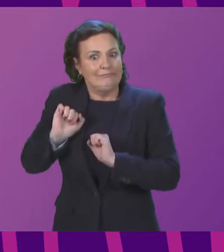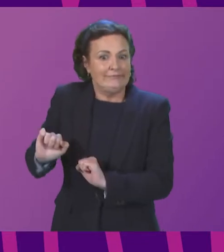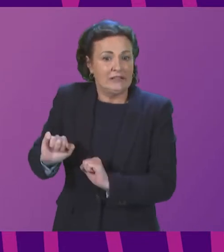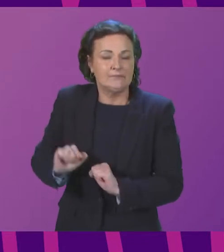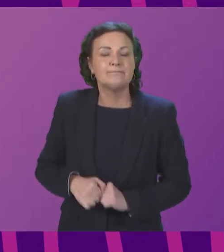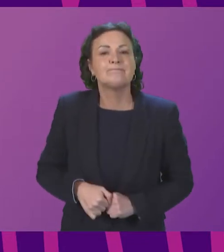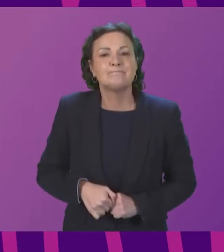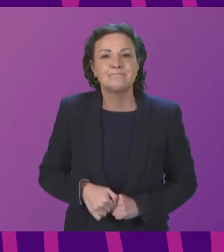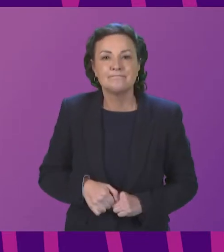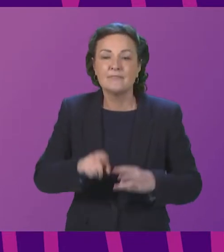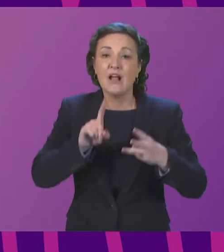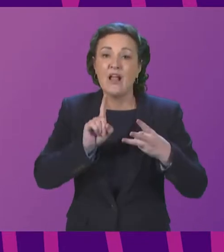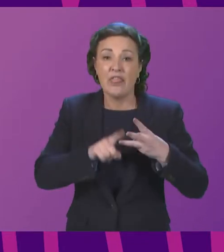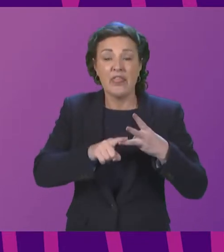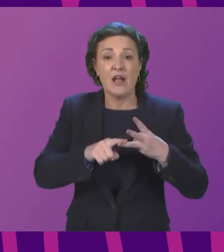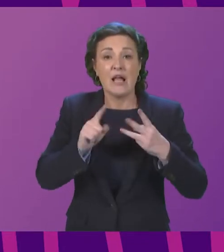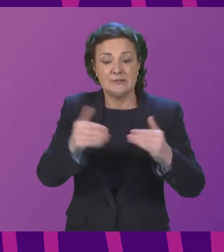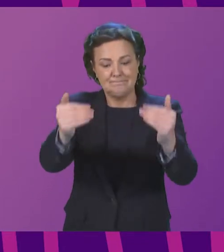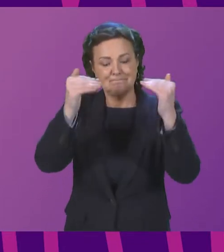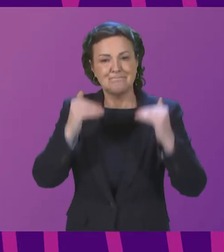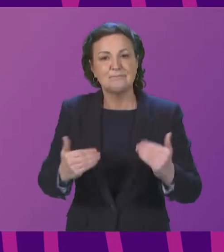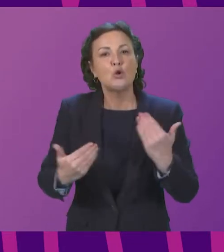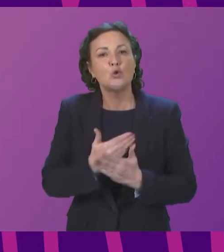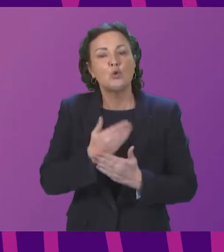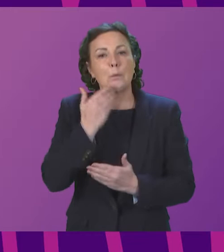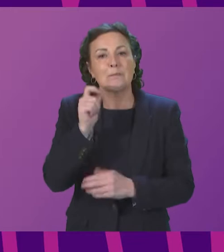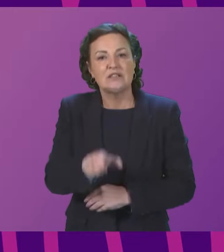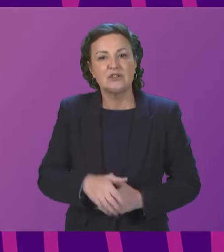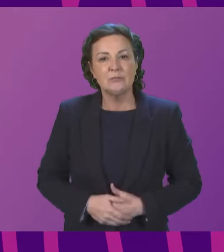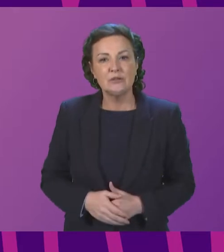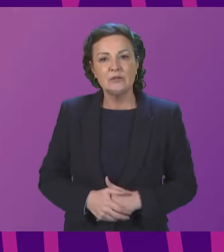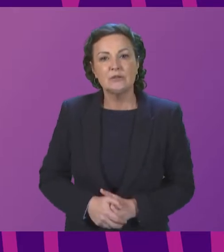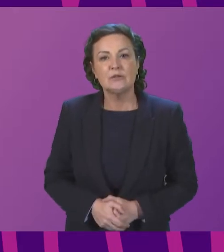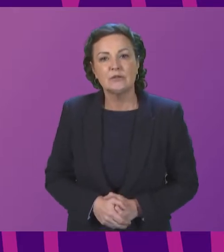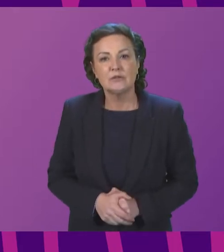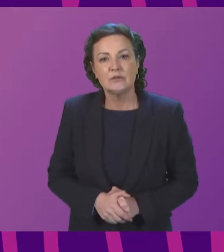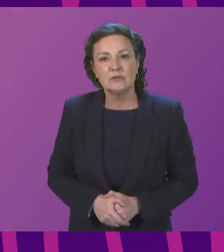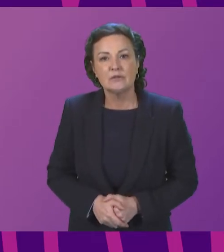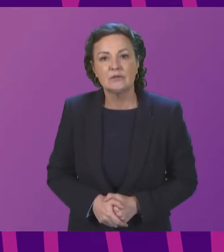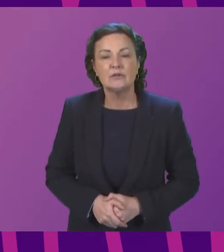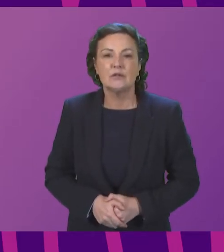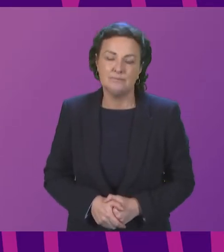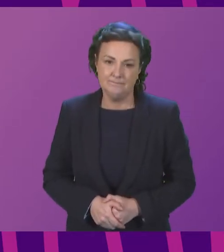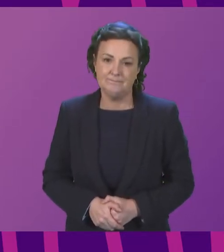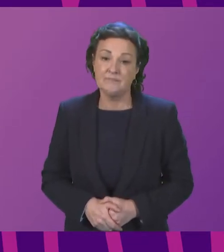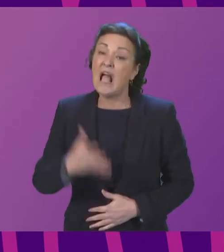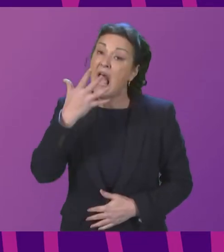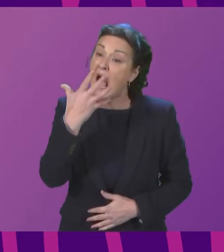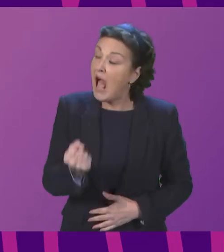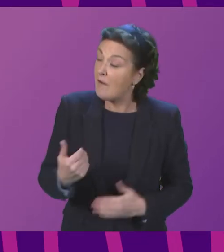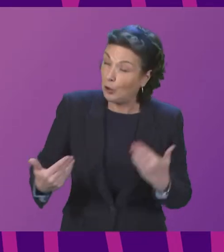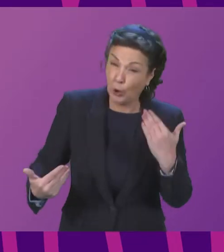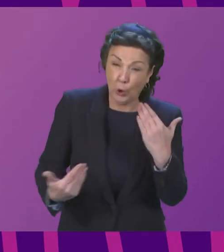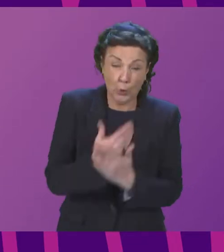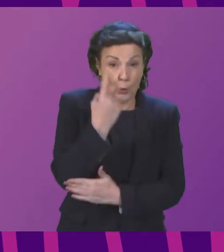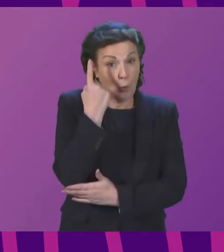Our third item this morning is consideration of new petitions. We just have the one. And as I say to any petitioner tuning in